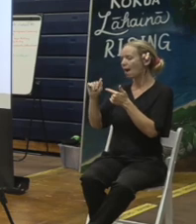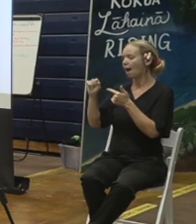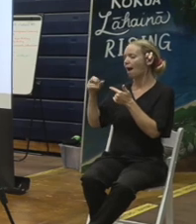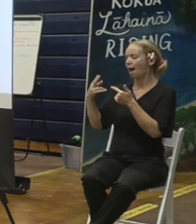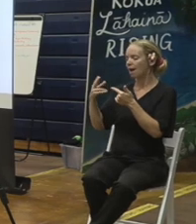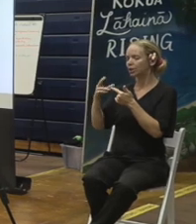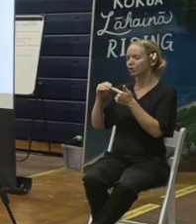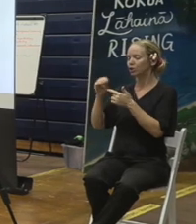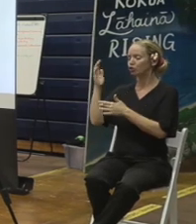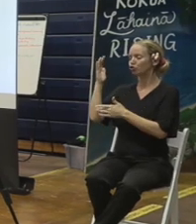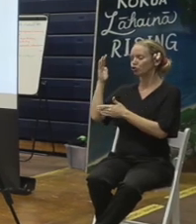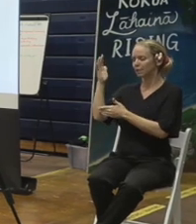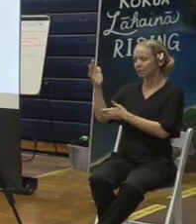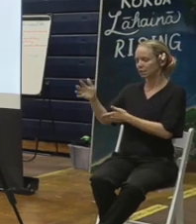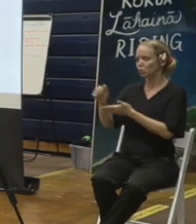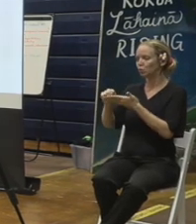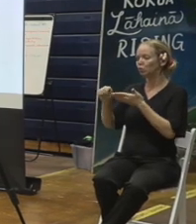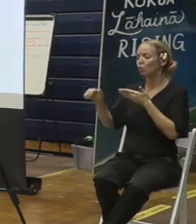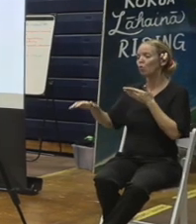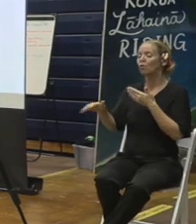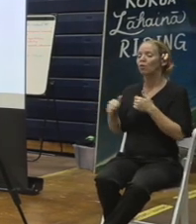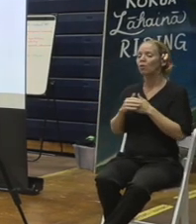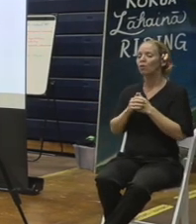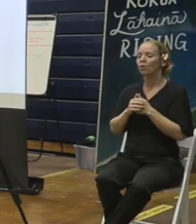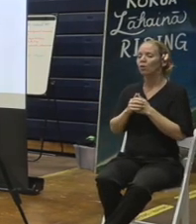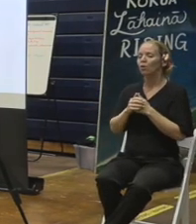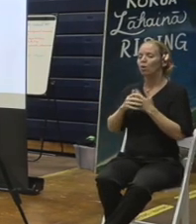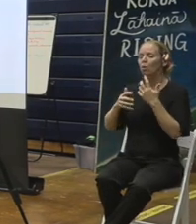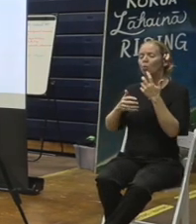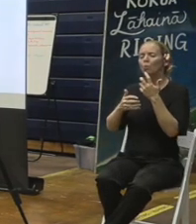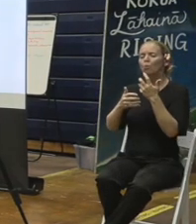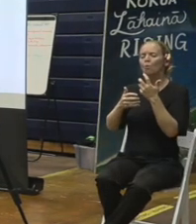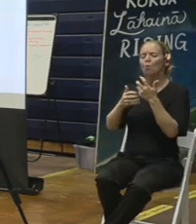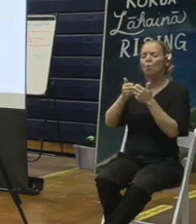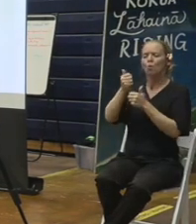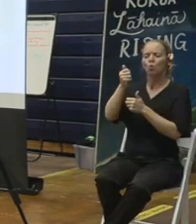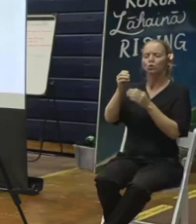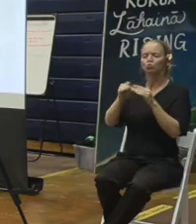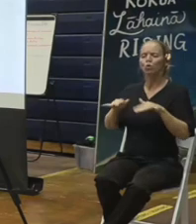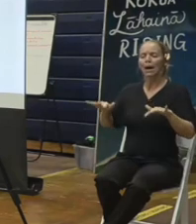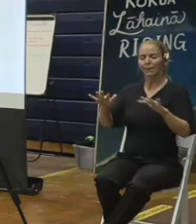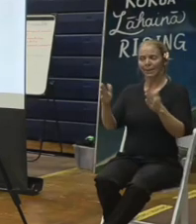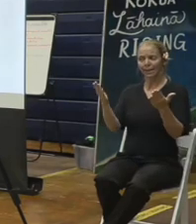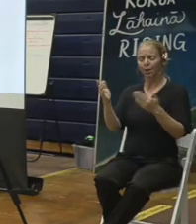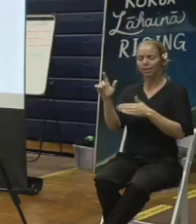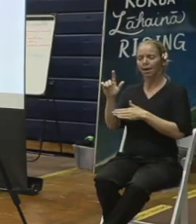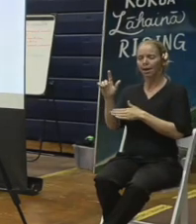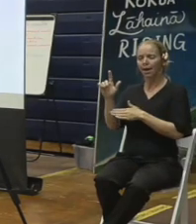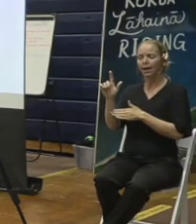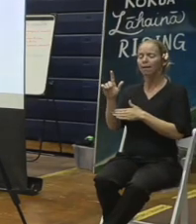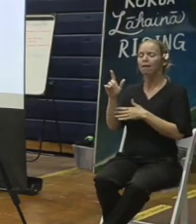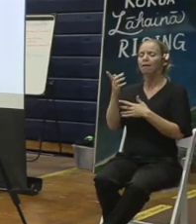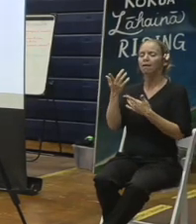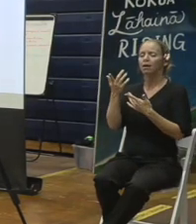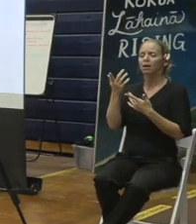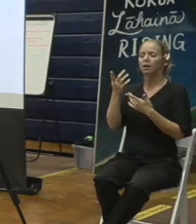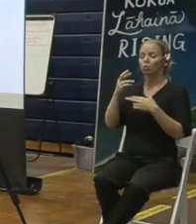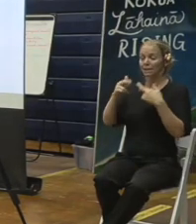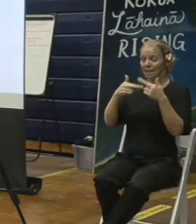Again, for most of the properties in Lahaina, once the recycled material is gone, once the vehicles and vessels are gone,